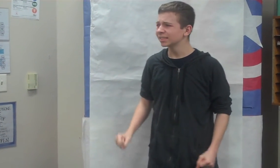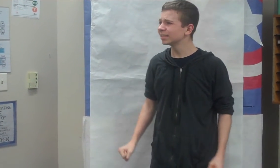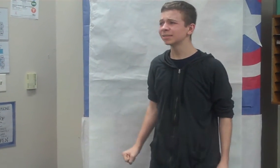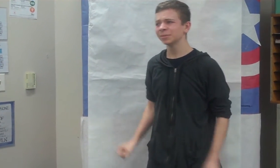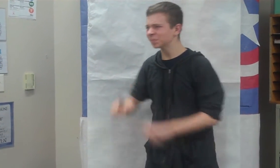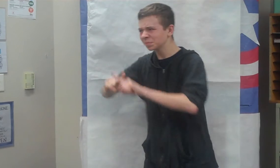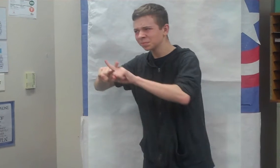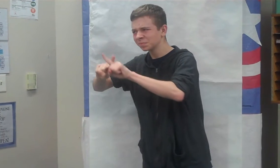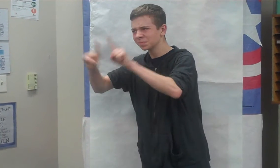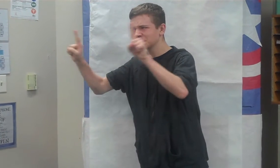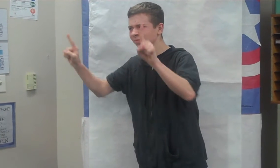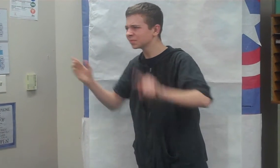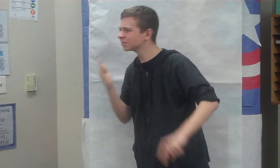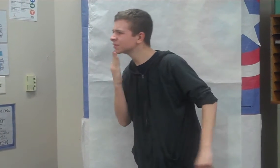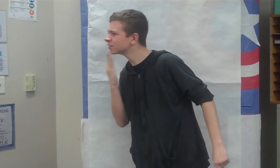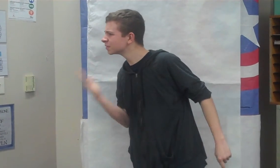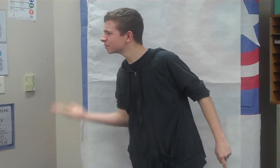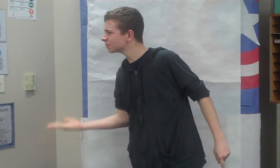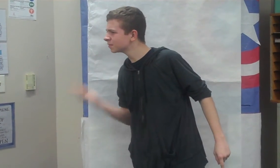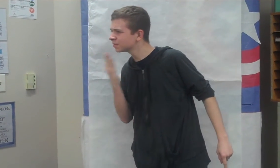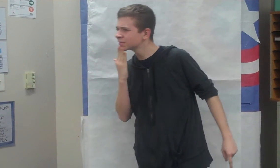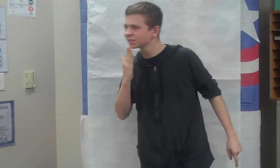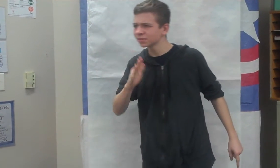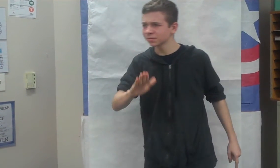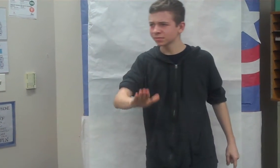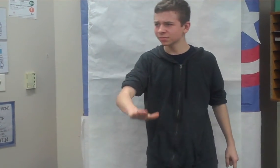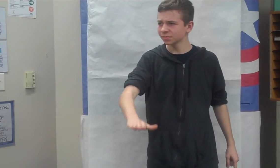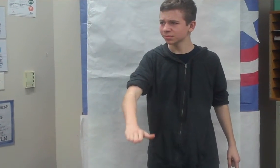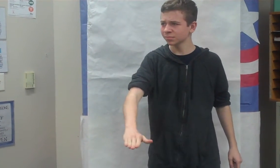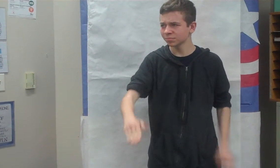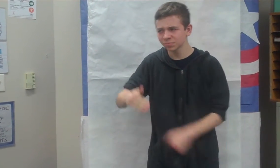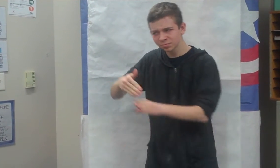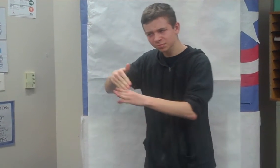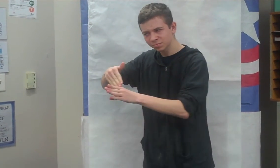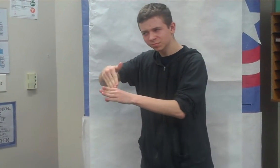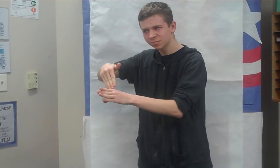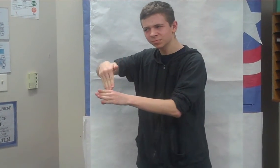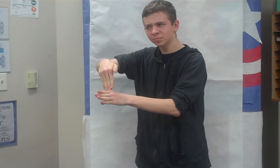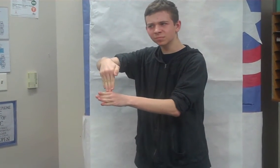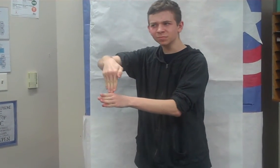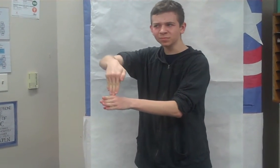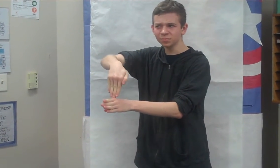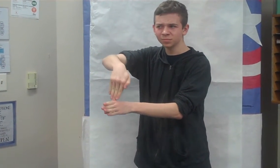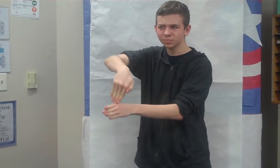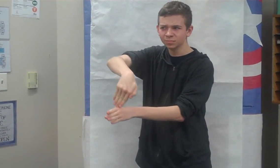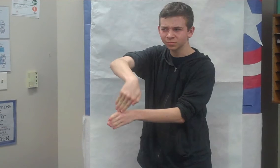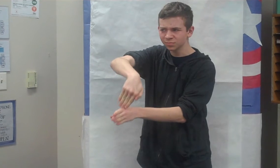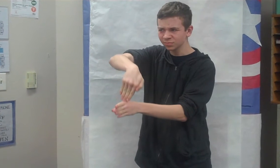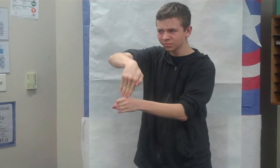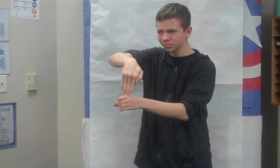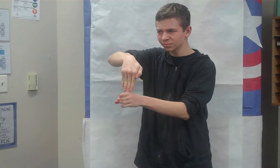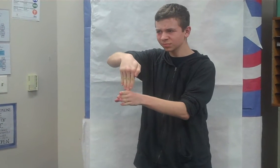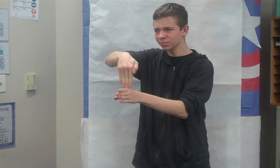It's such a fine line Between a good